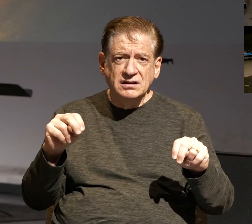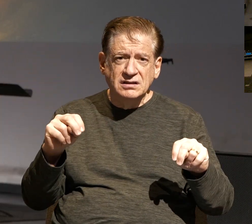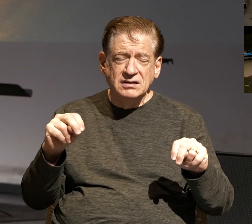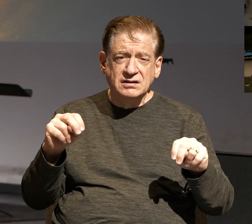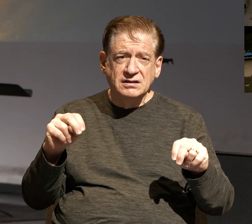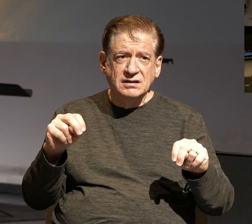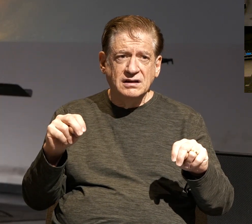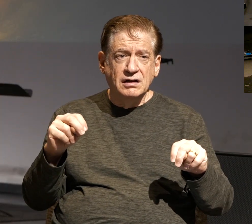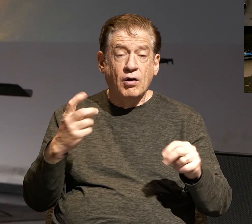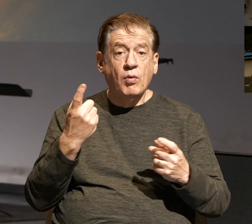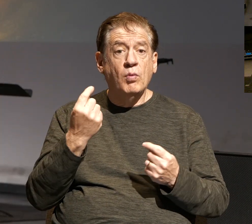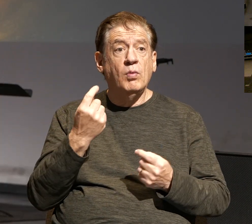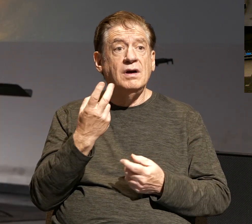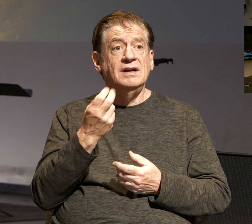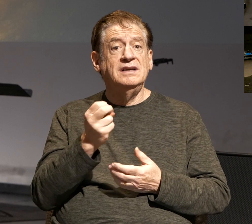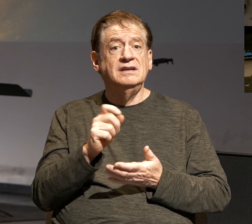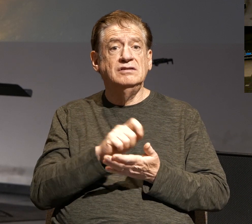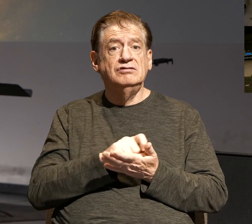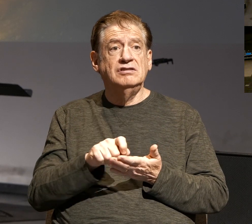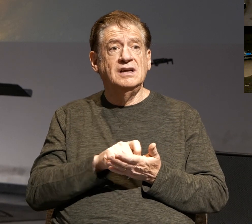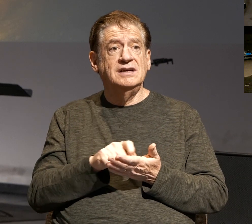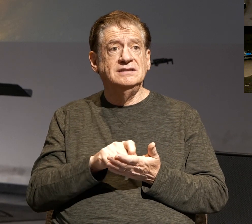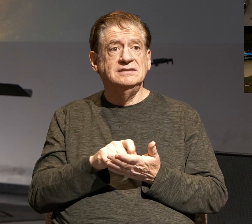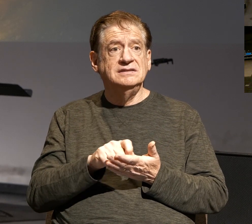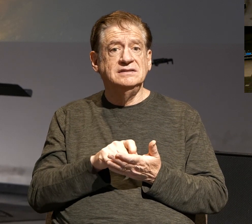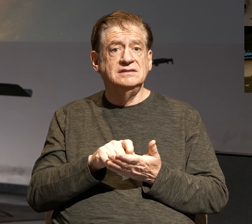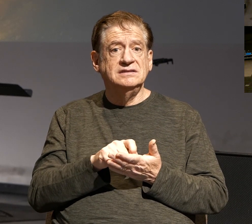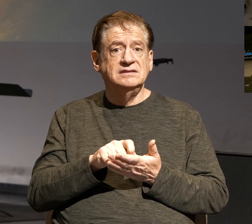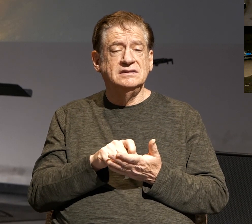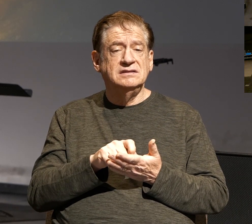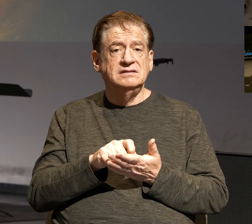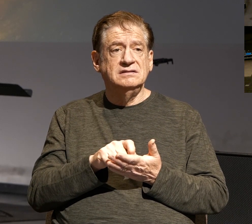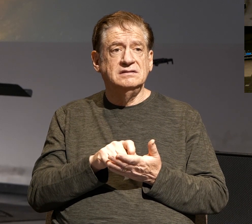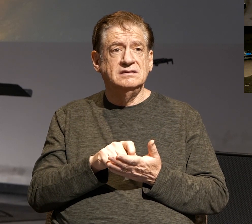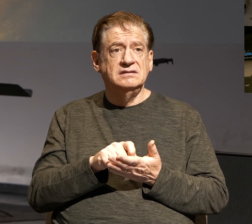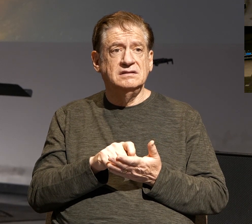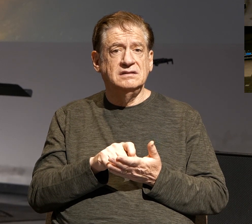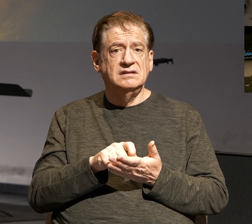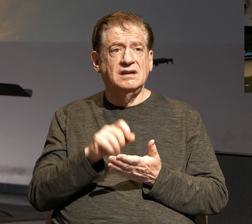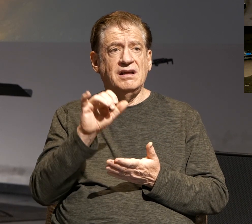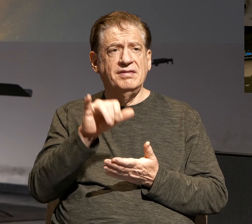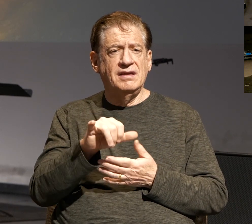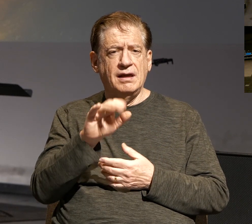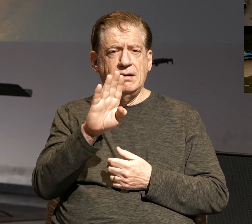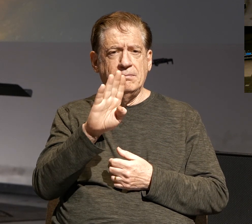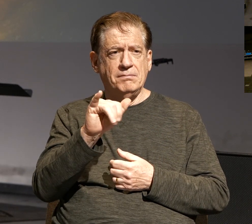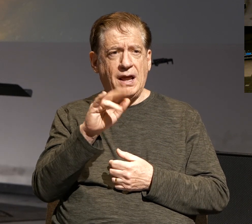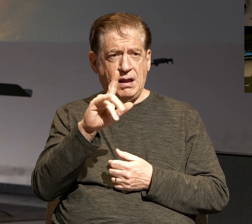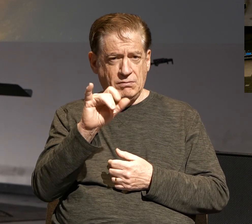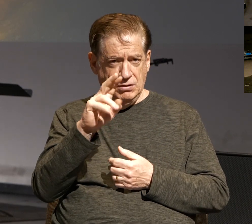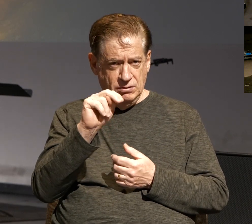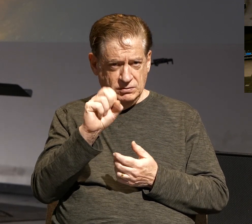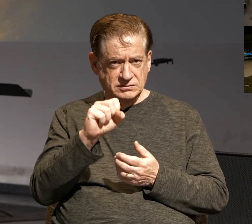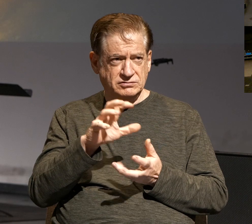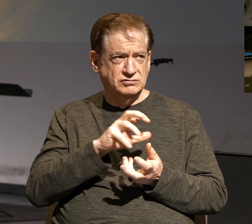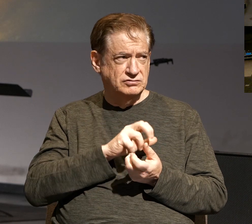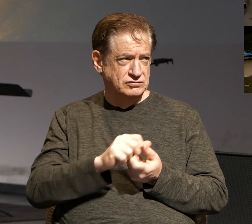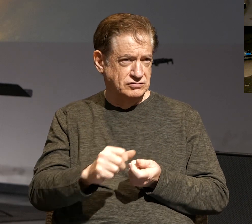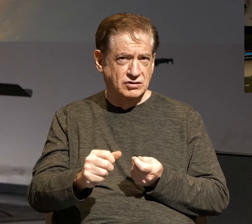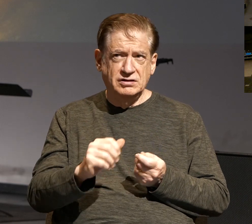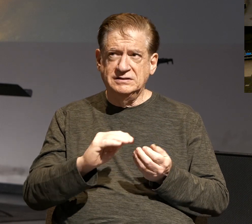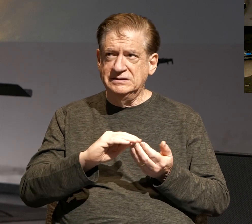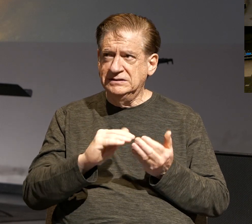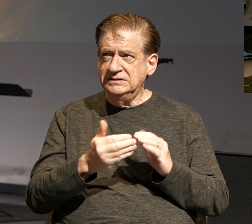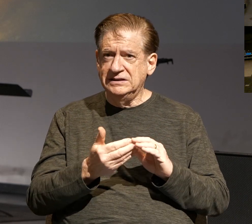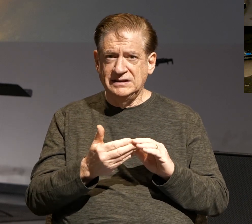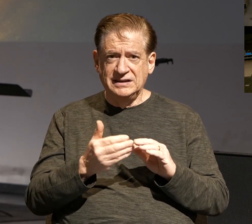And what he writes as the Babylonians are destroying the city and wiping